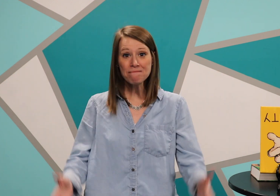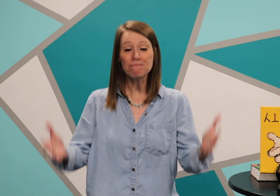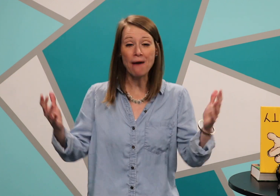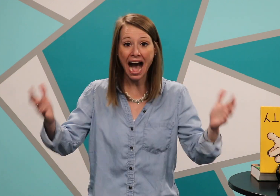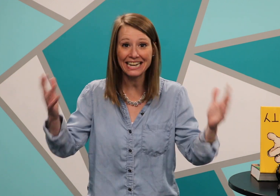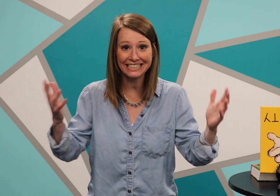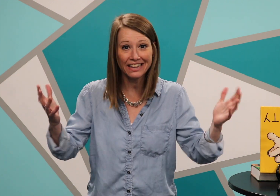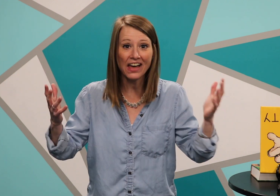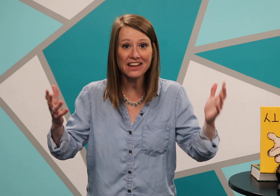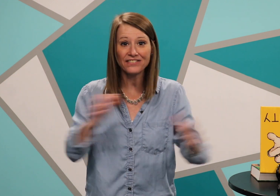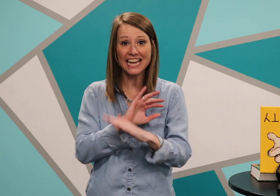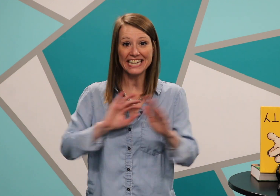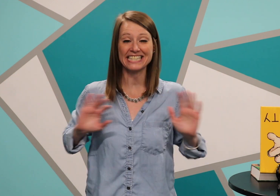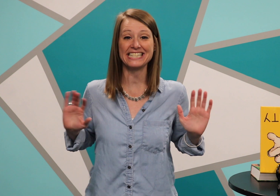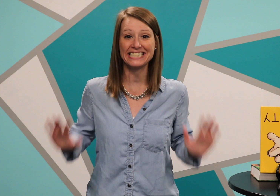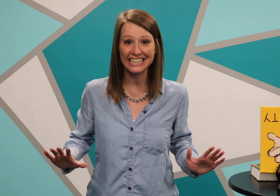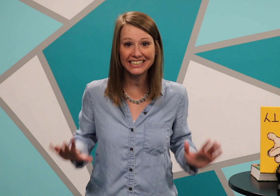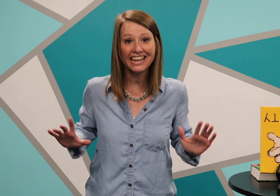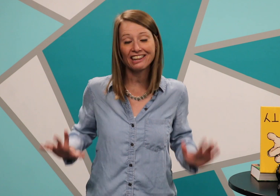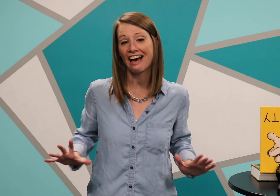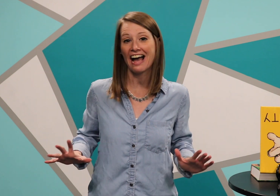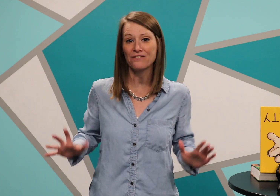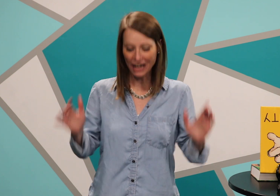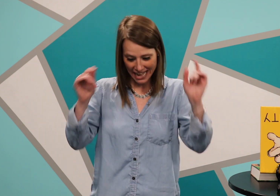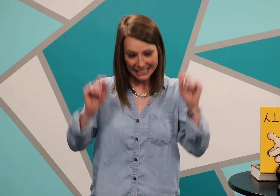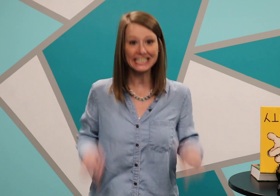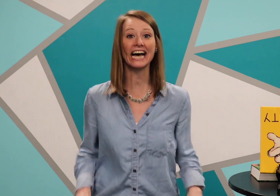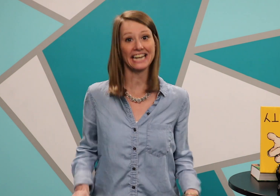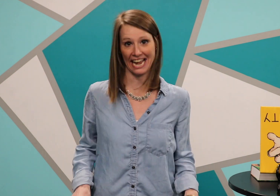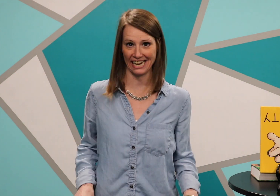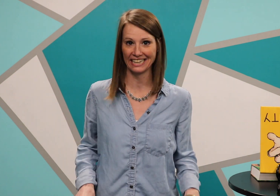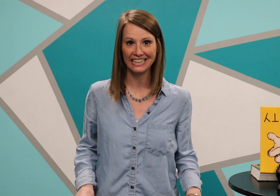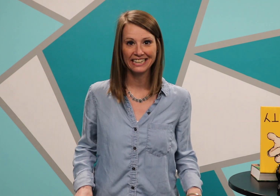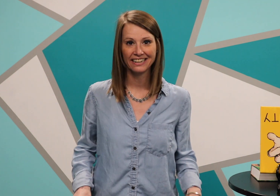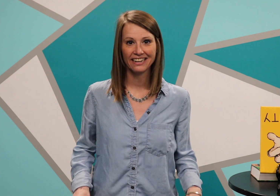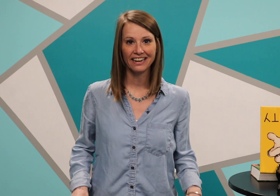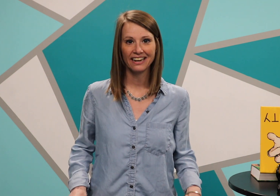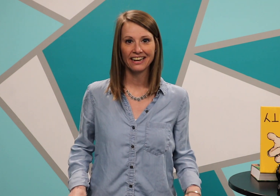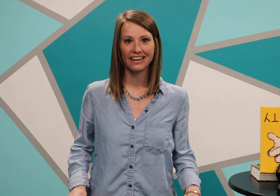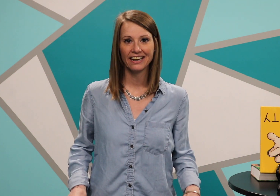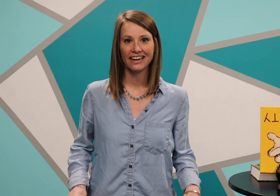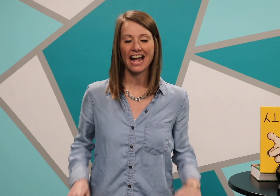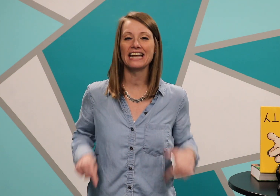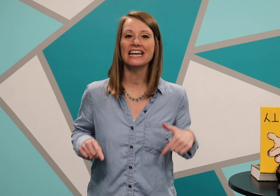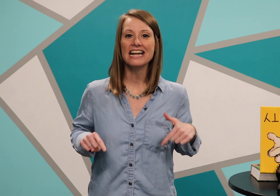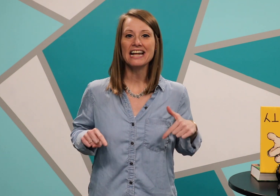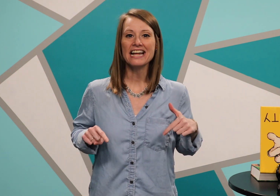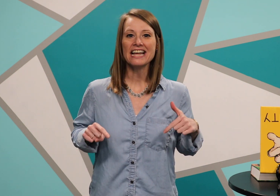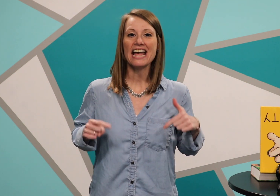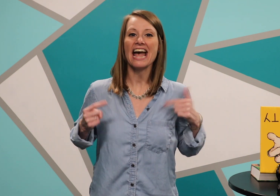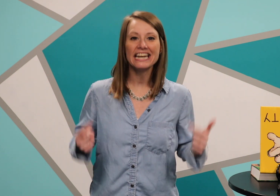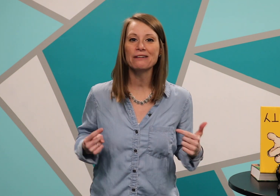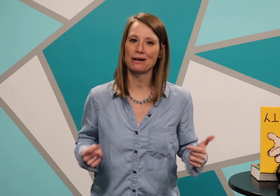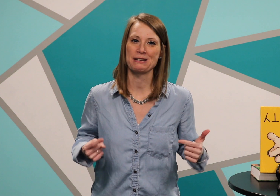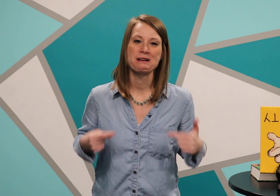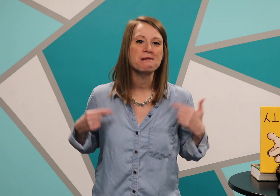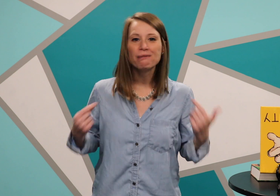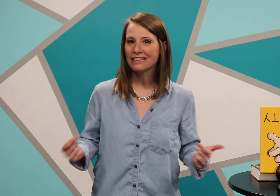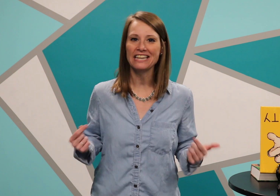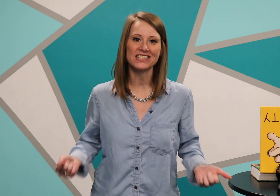back to life and is still alive today. and anyone who believes